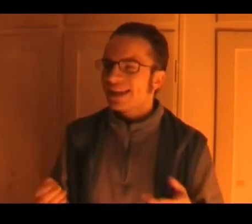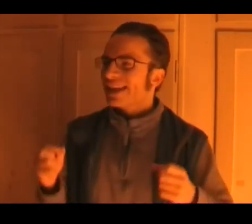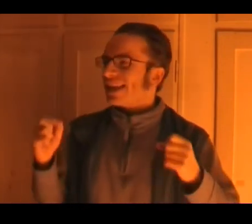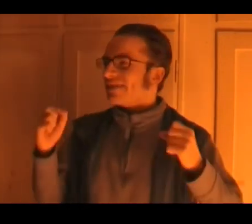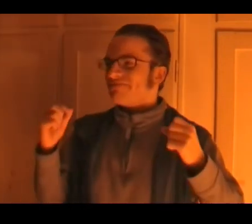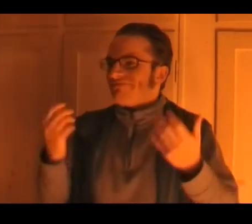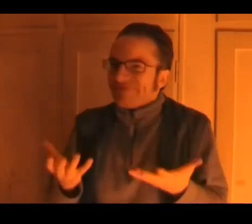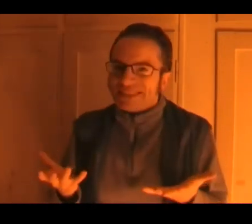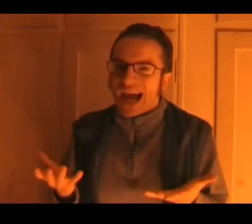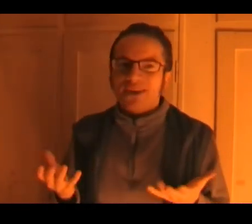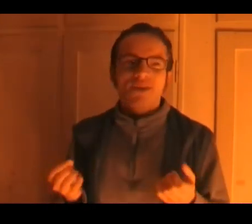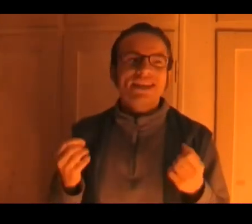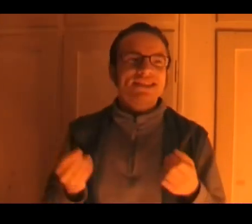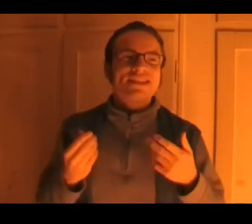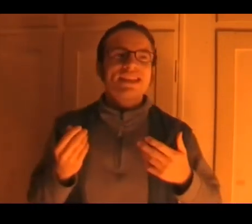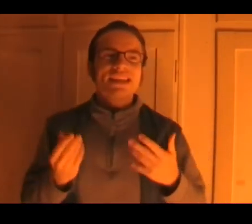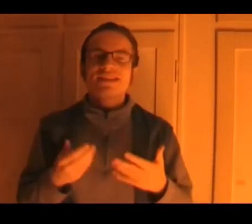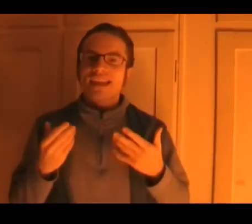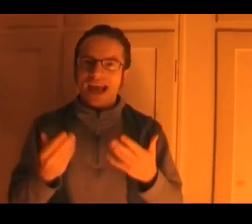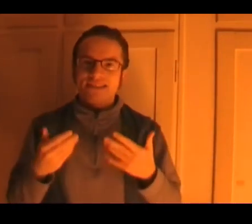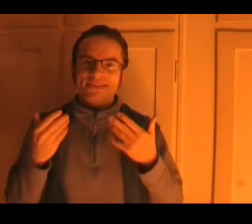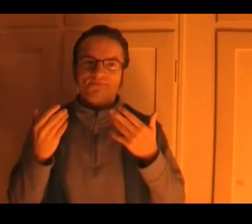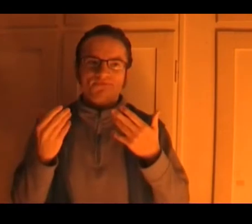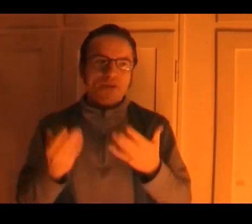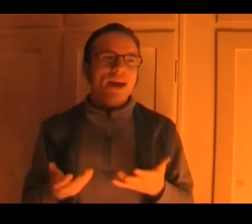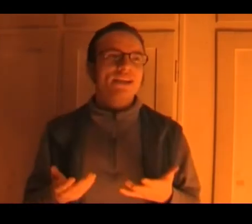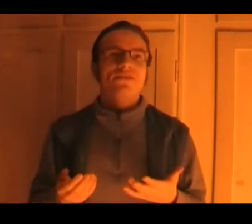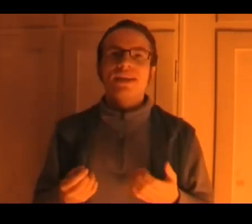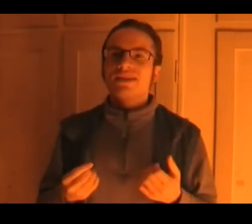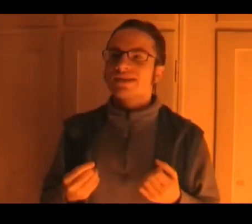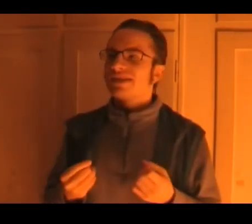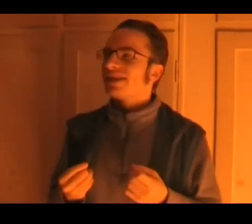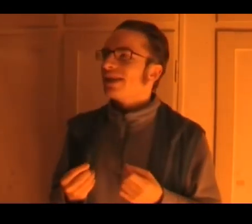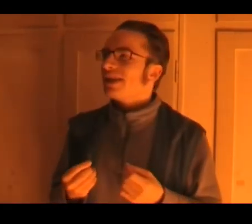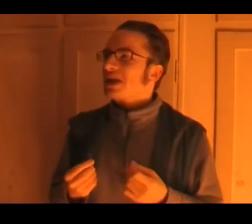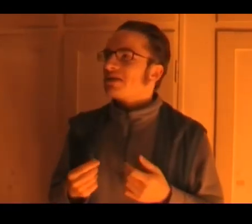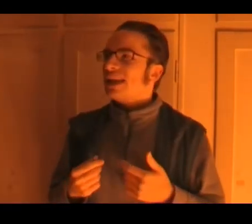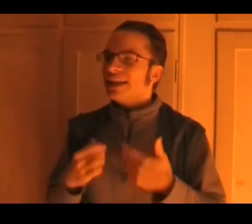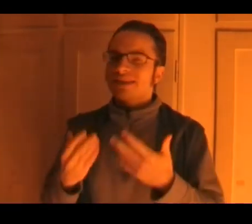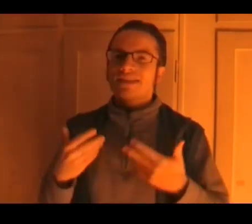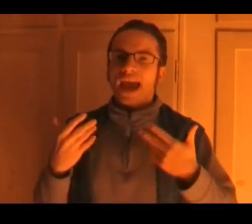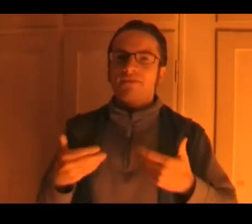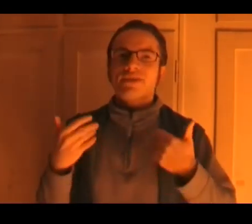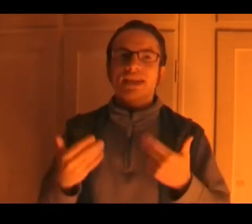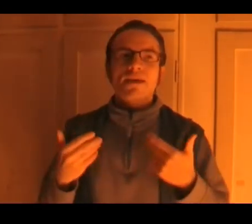i don't know it just isn't as effective it doesn't it doesn't have the same